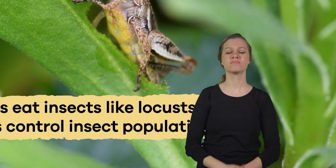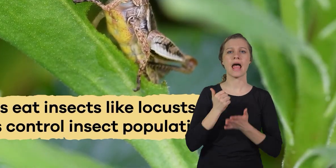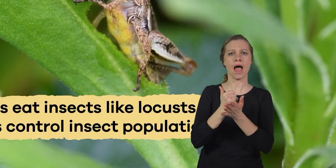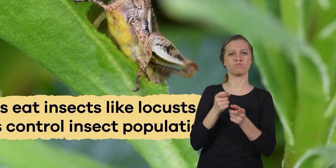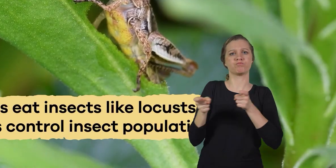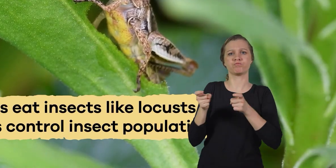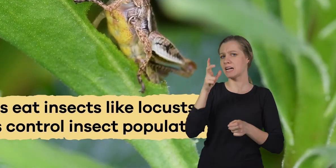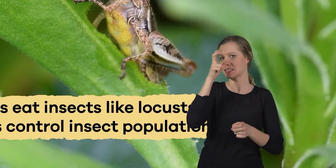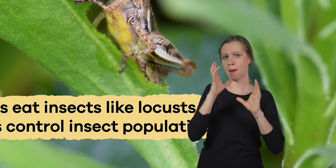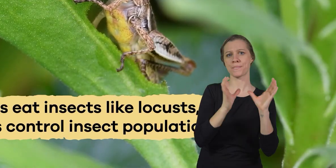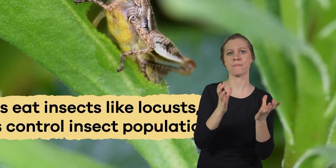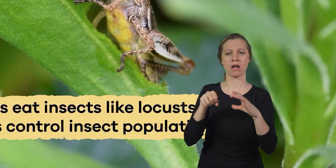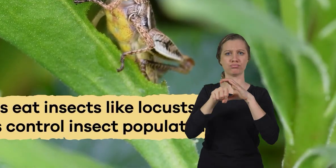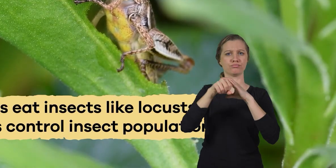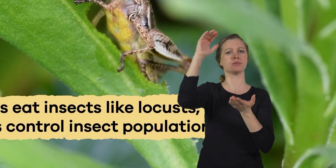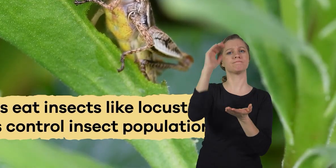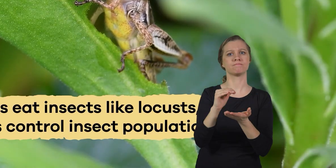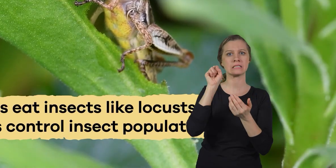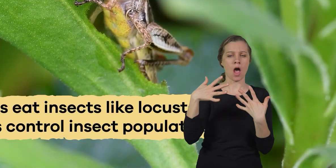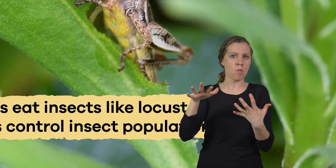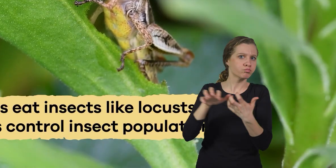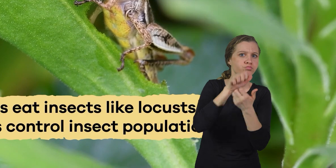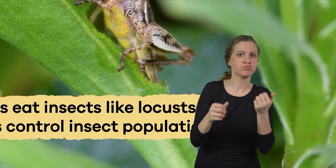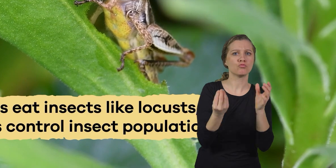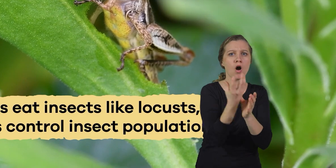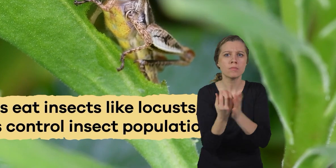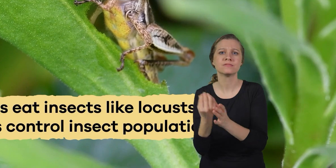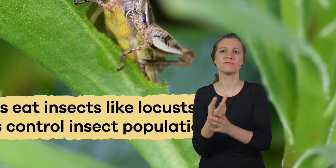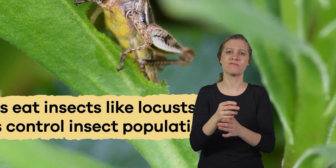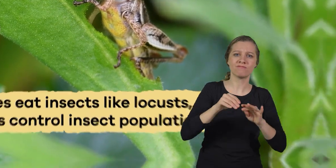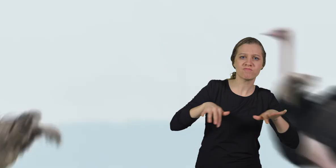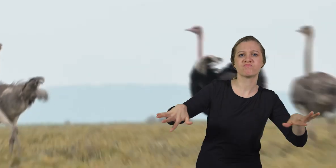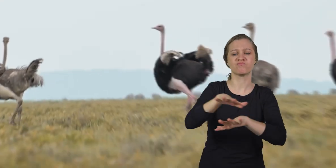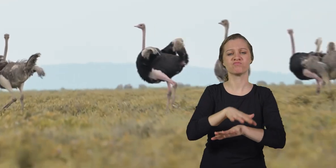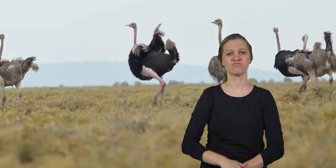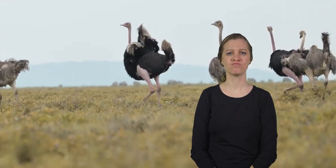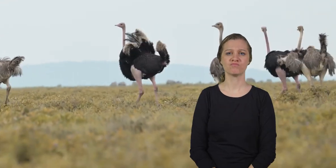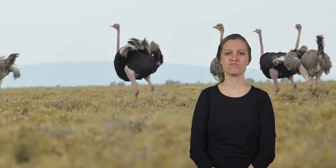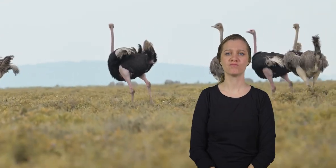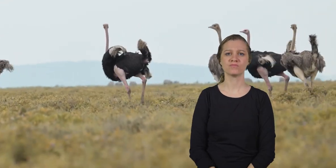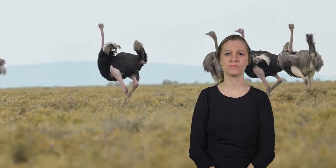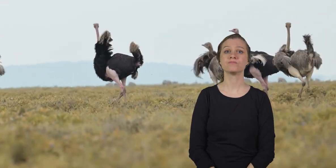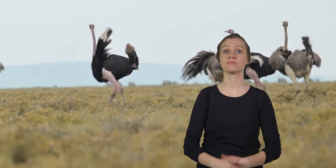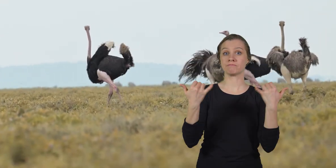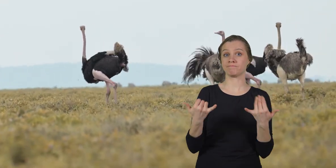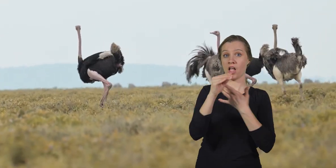control insect populations that could otherwise damage crops and vegetation. Currently, ostriches are not